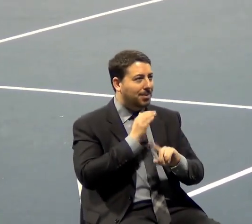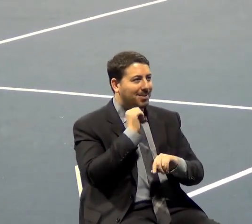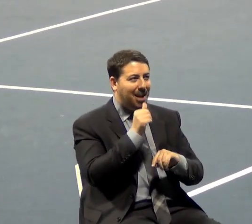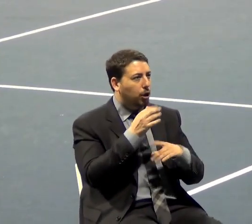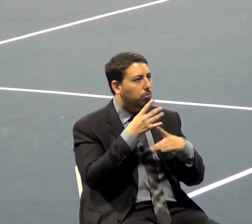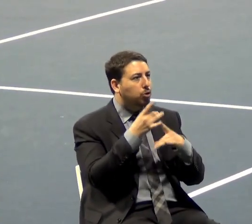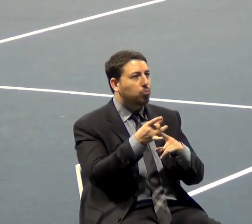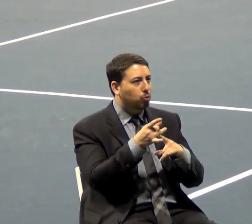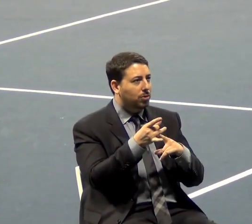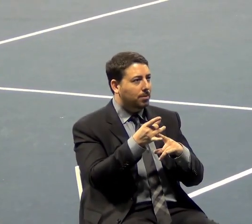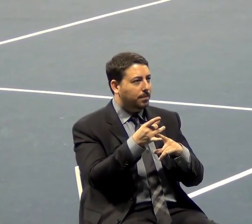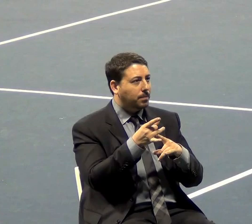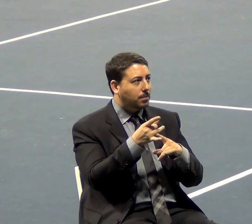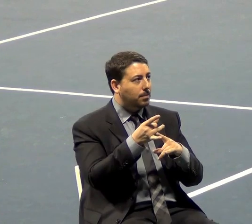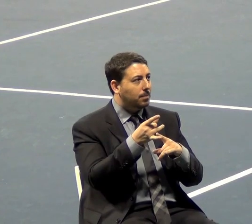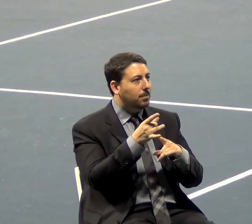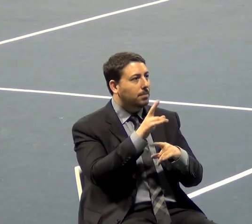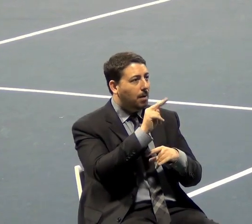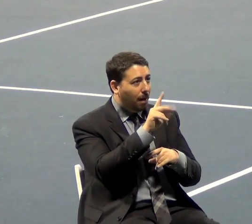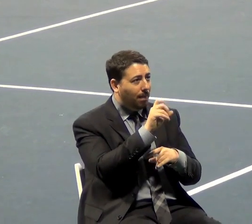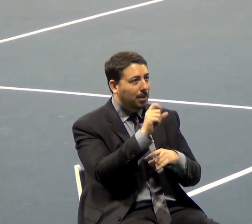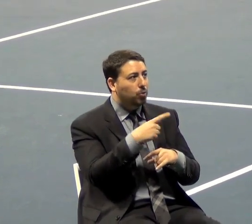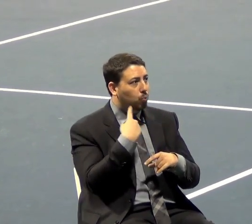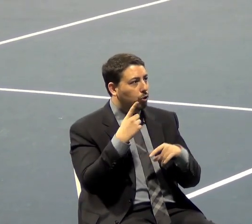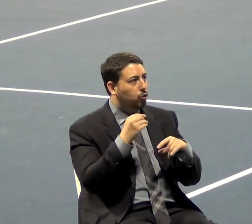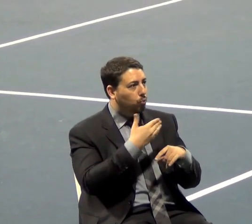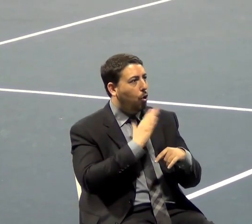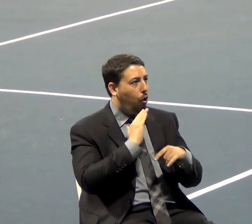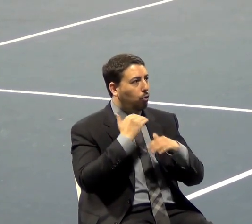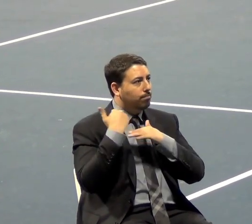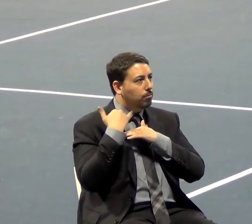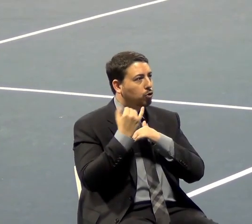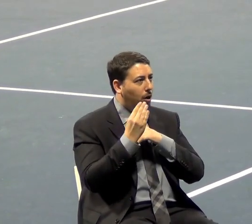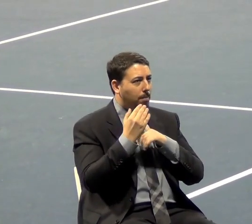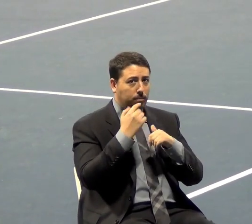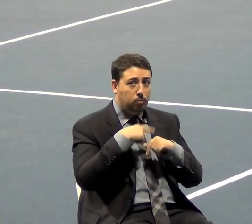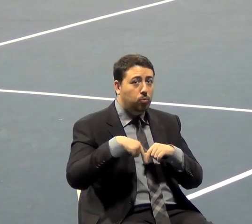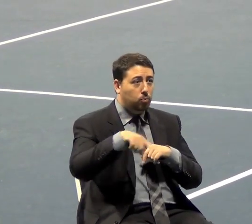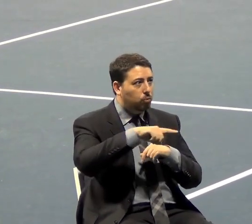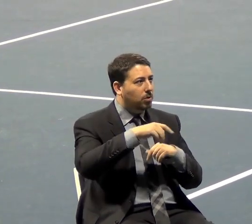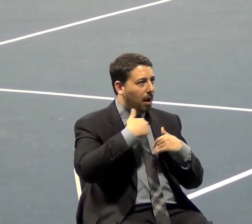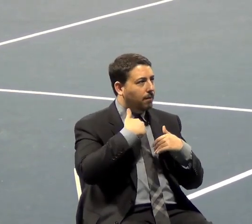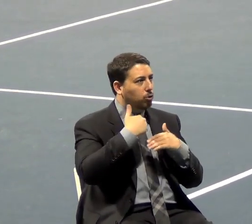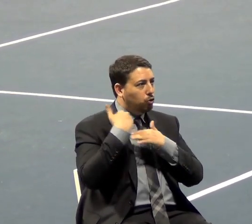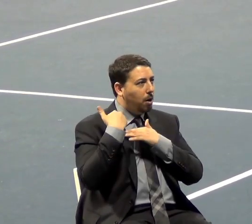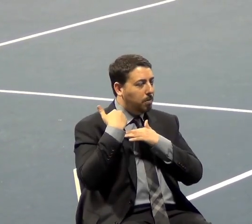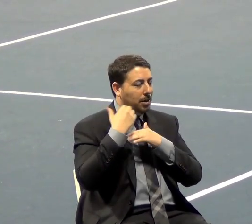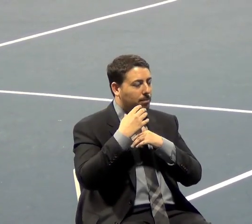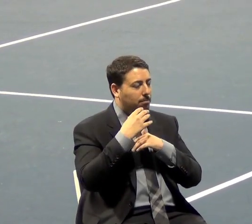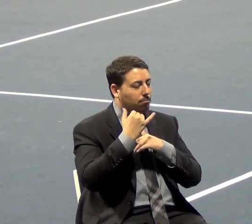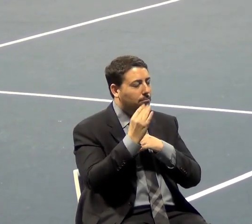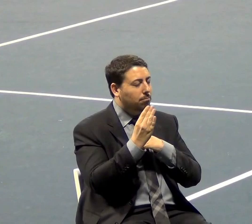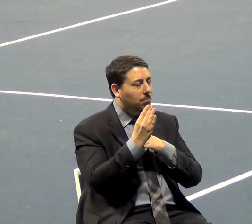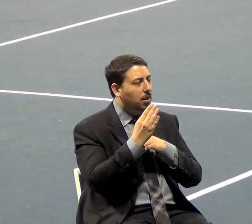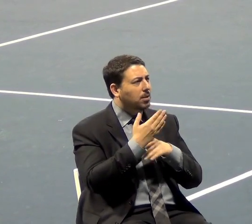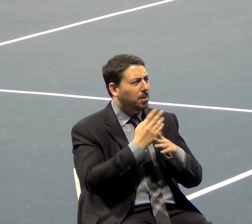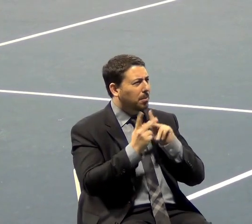if we don't do our job. Each and every one of us has a job and responsibility. Some people ask me, well, what is my job? What should I do?